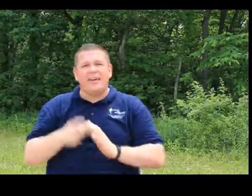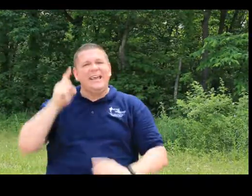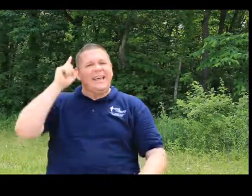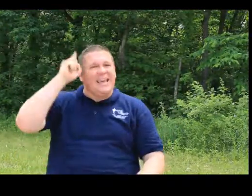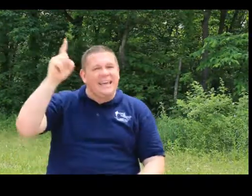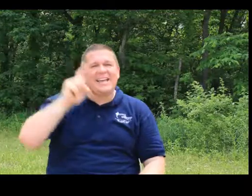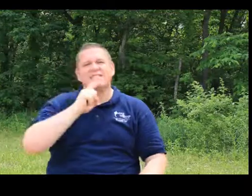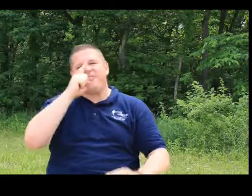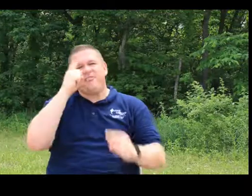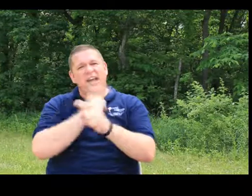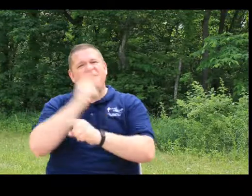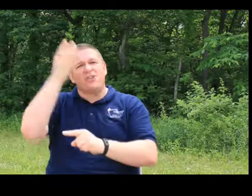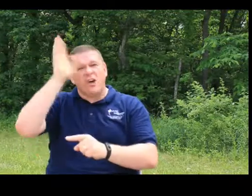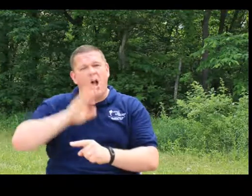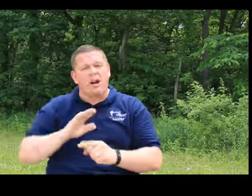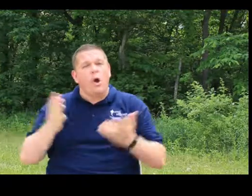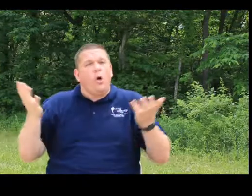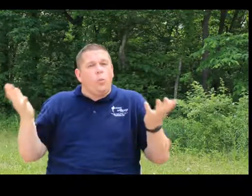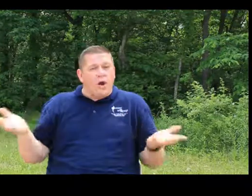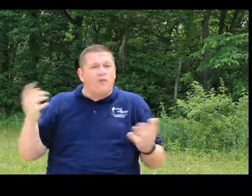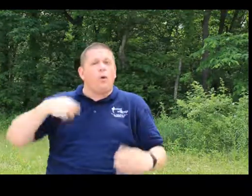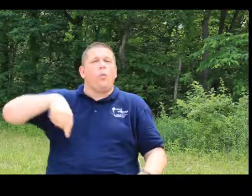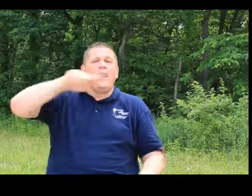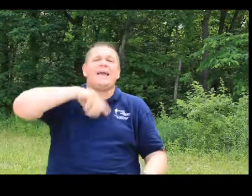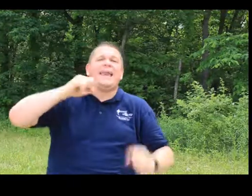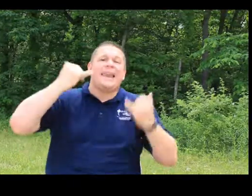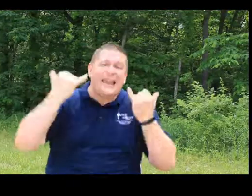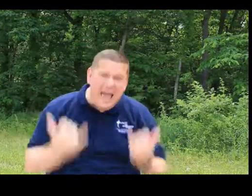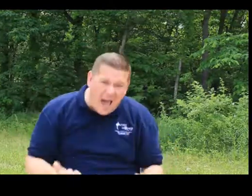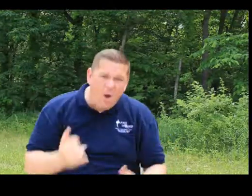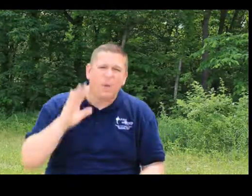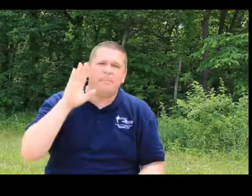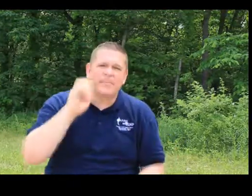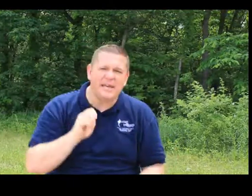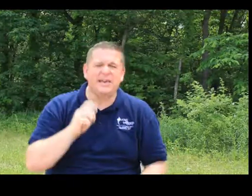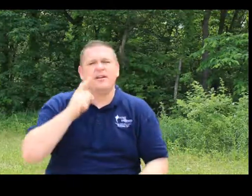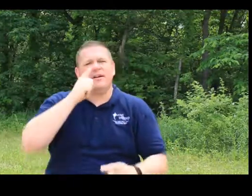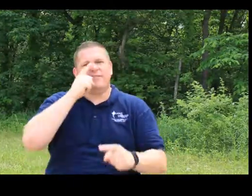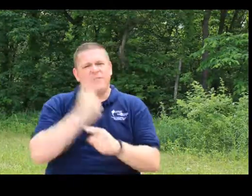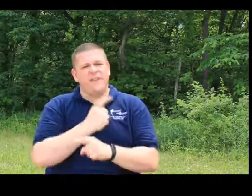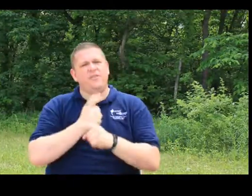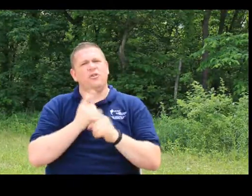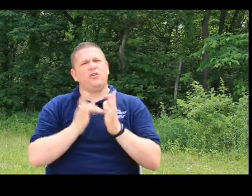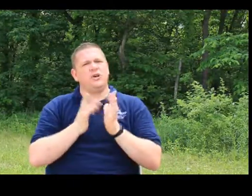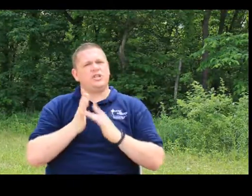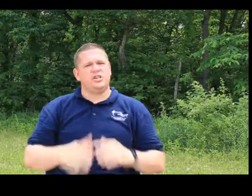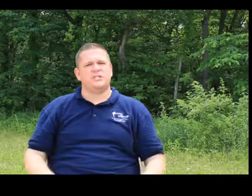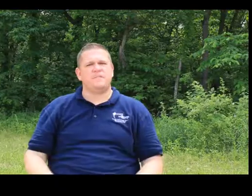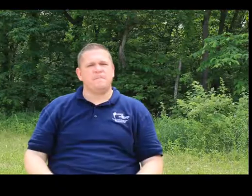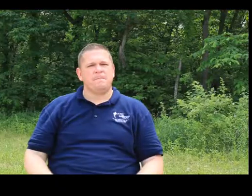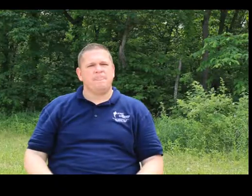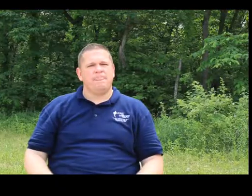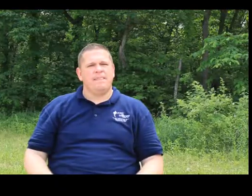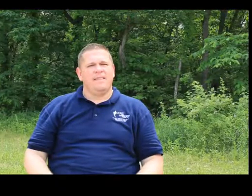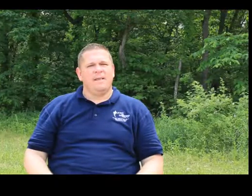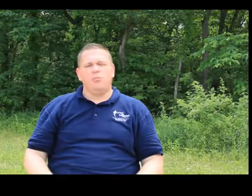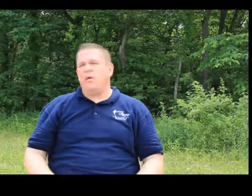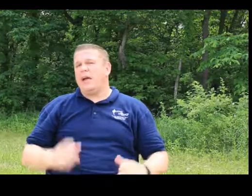He is a faithful God. Wherefore, we can now be faithful Christians. Well, that